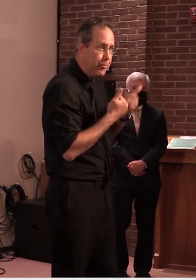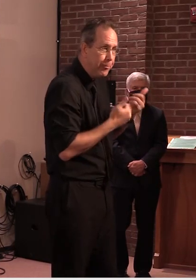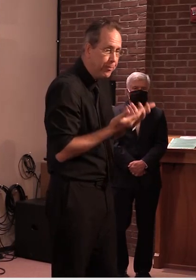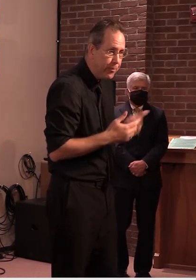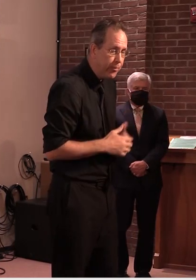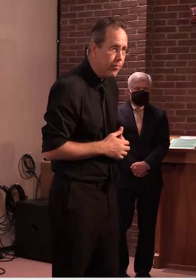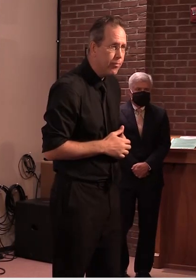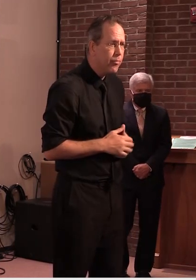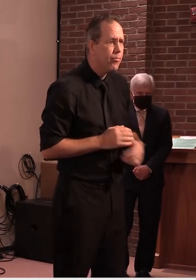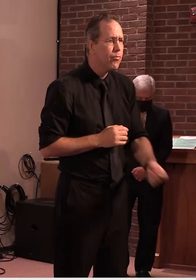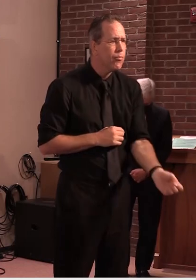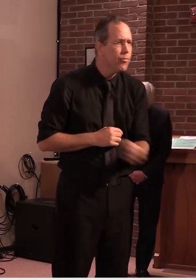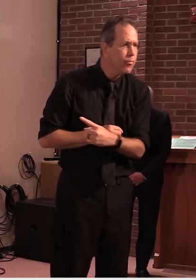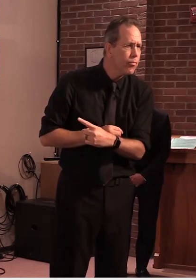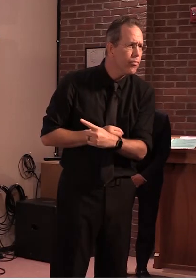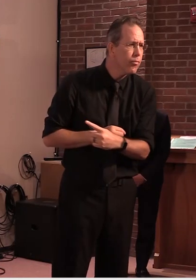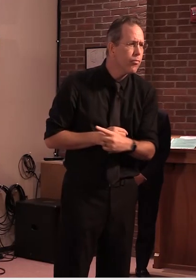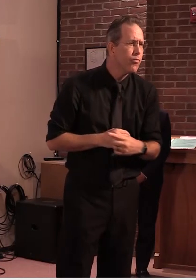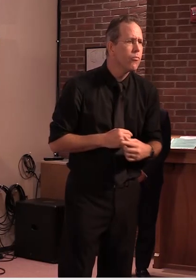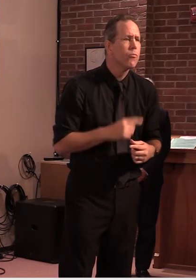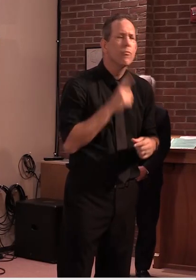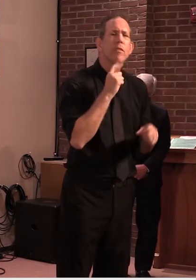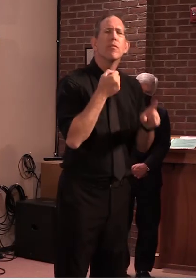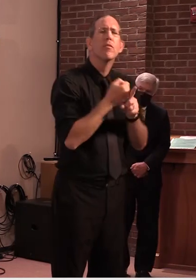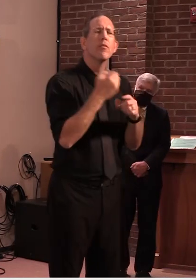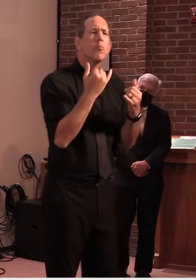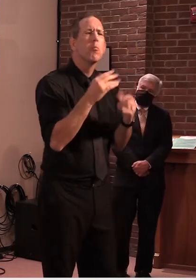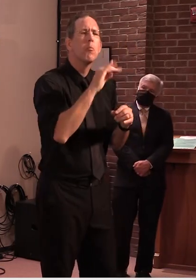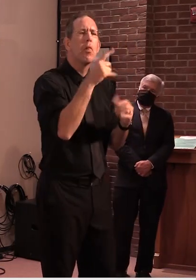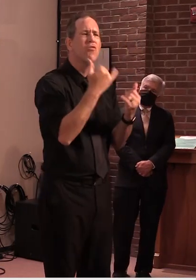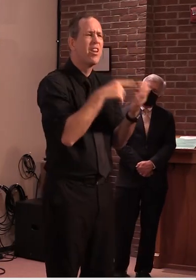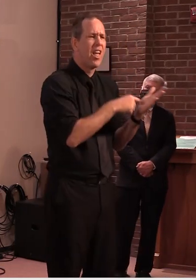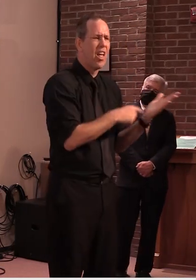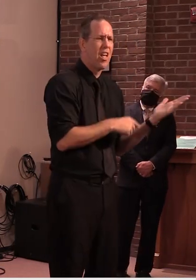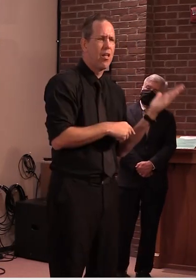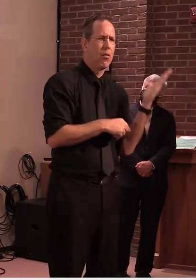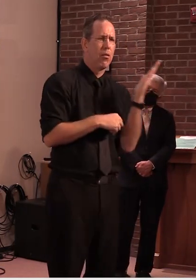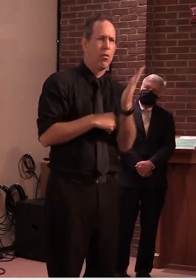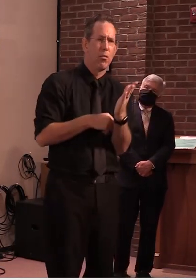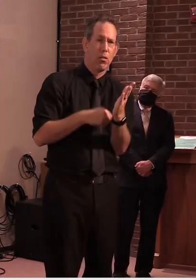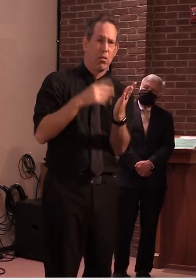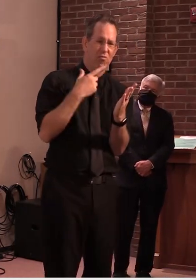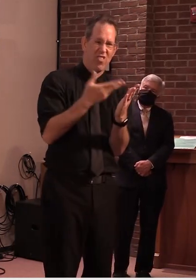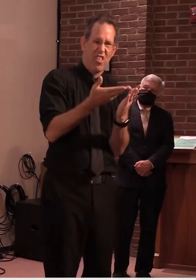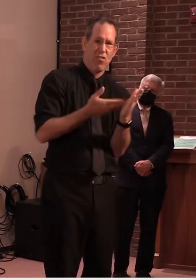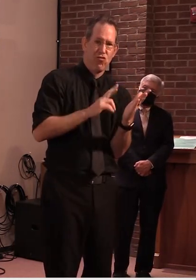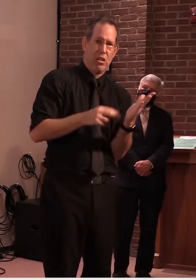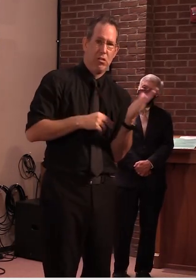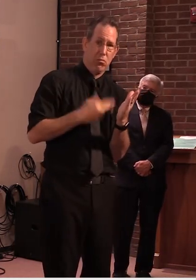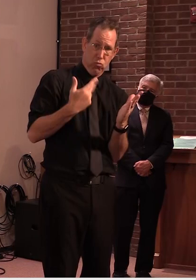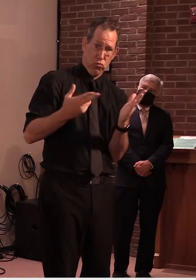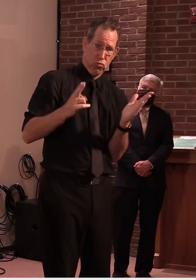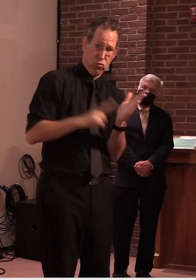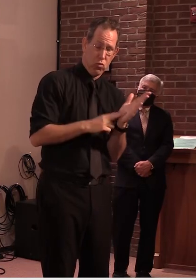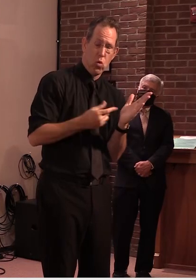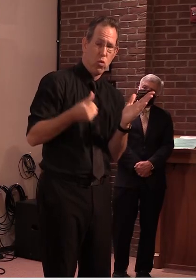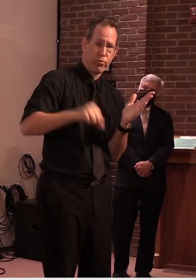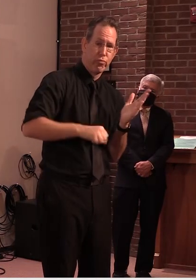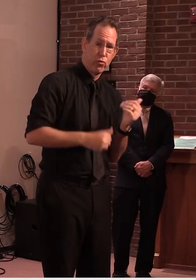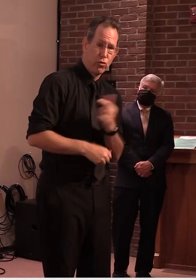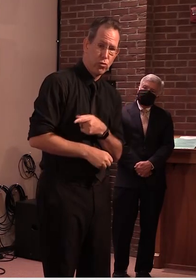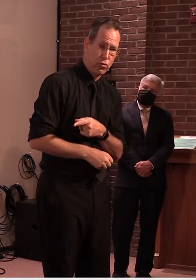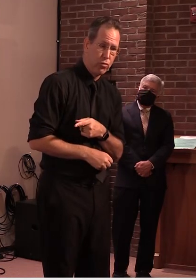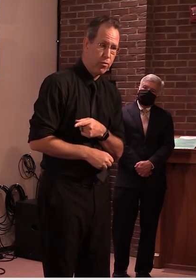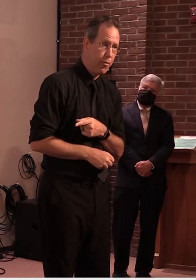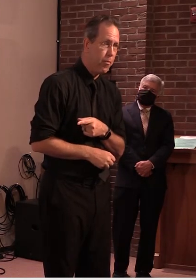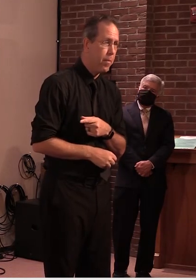changes uh you're likely to veto it well if they don't work with you again i we've offered a path forward we